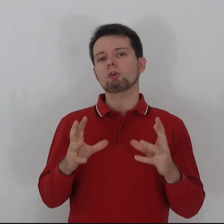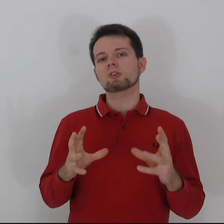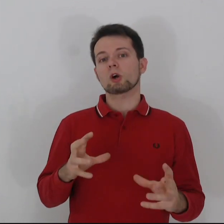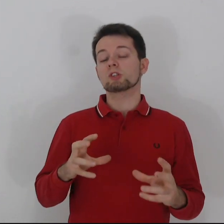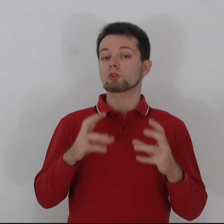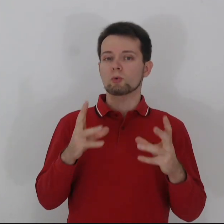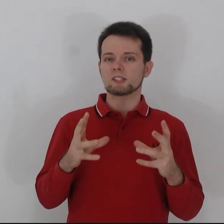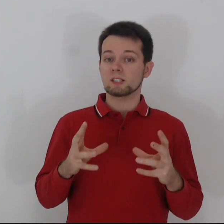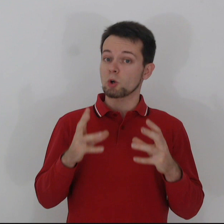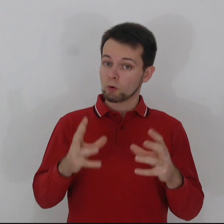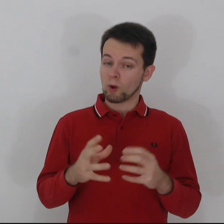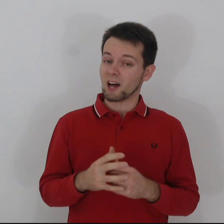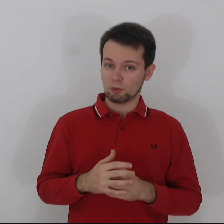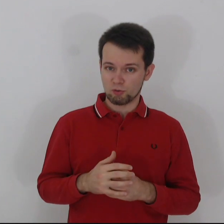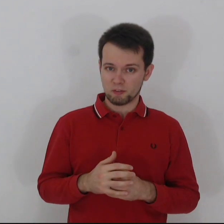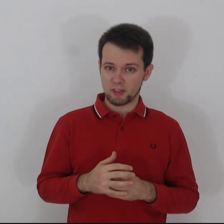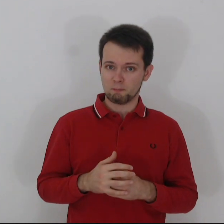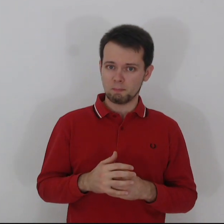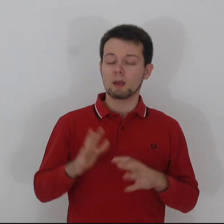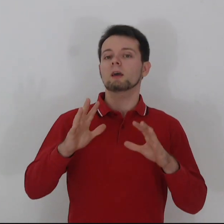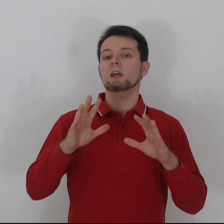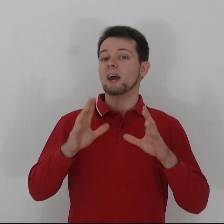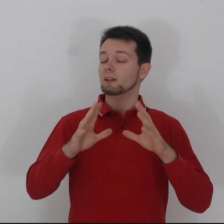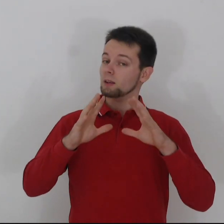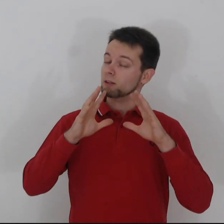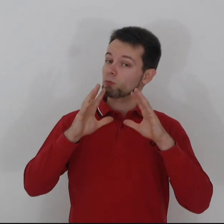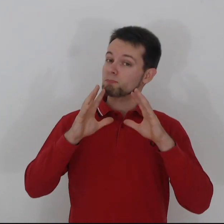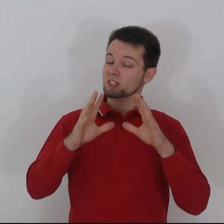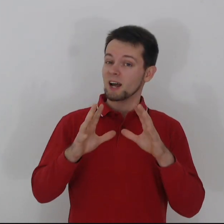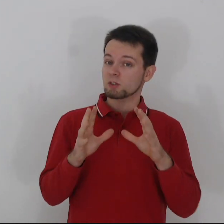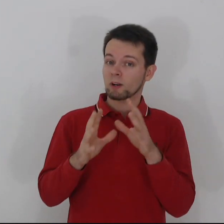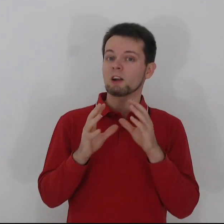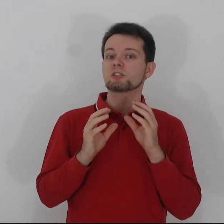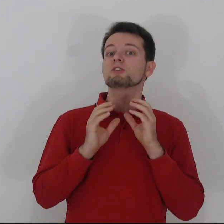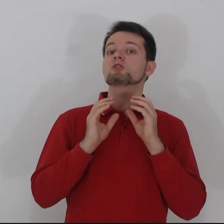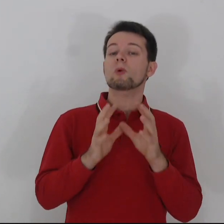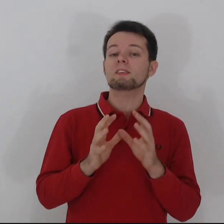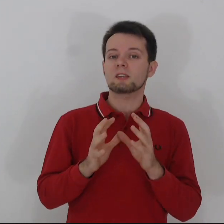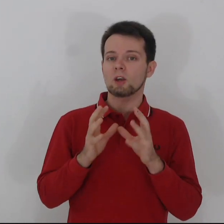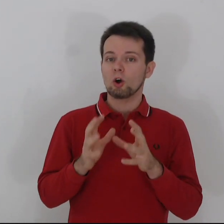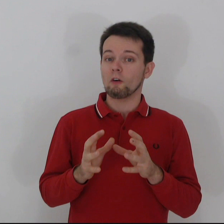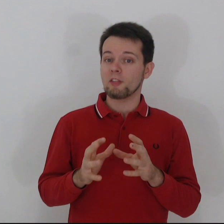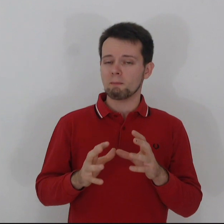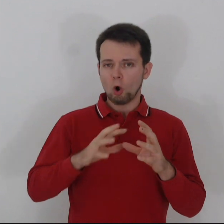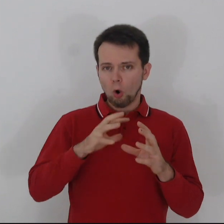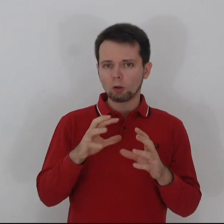hooks and story seats, over 100 of them, in fact, to be precise, 120 of them, all